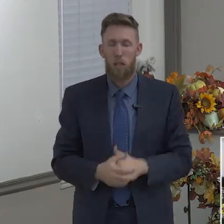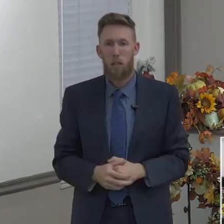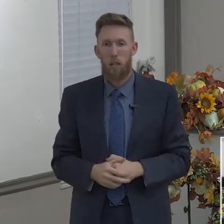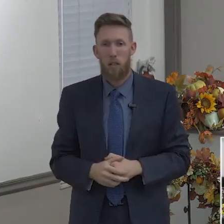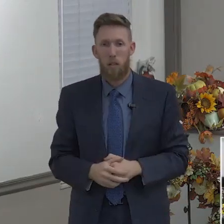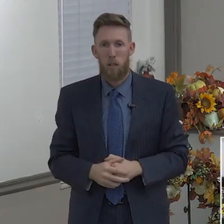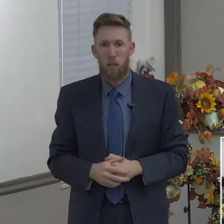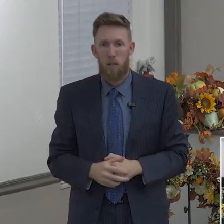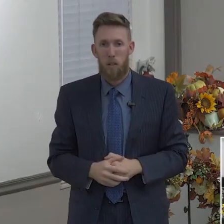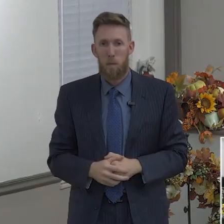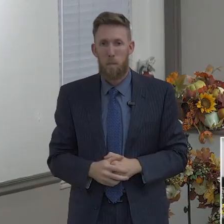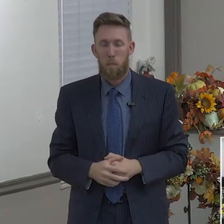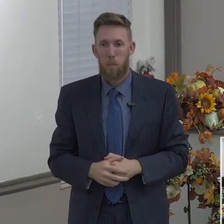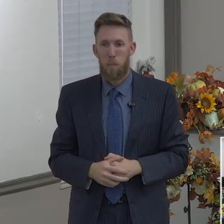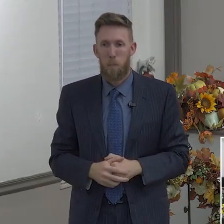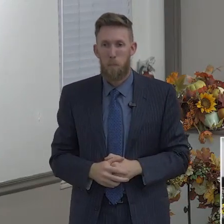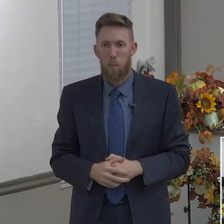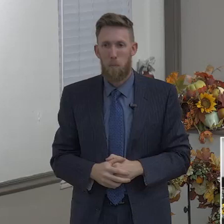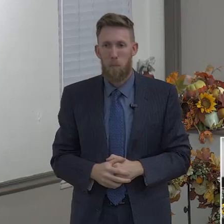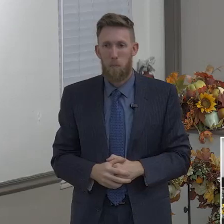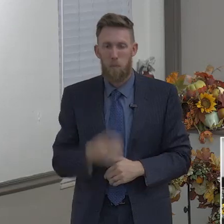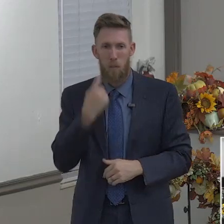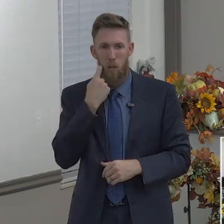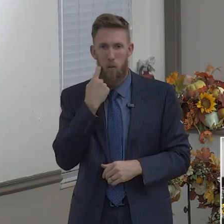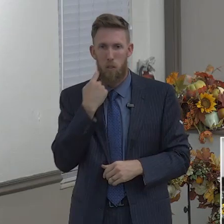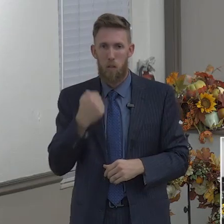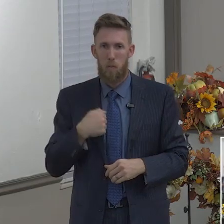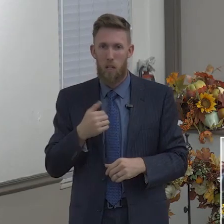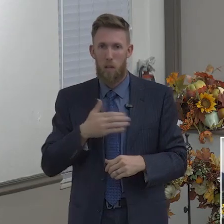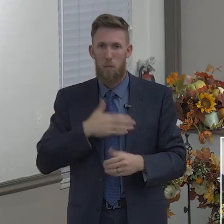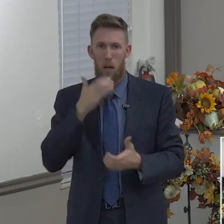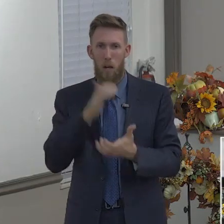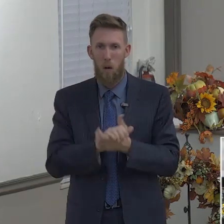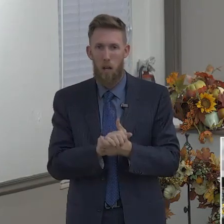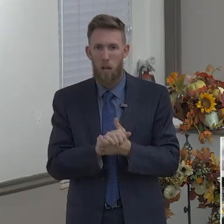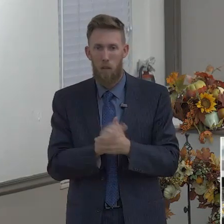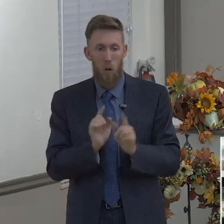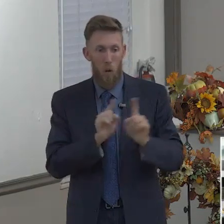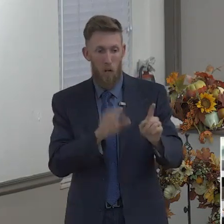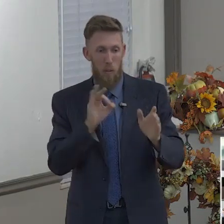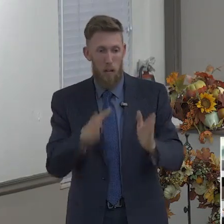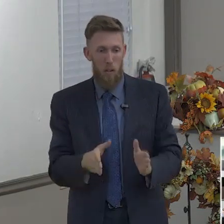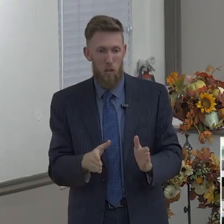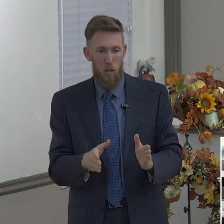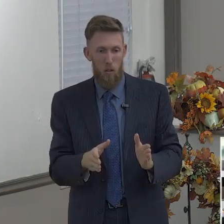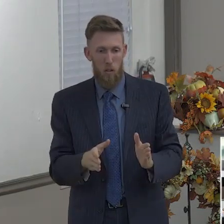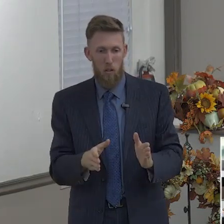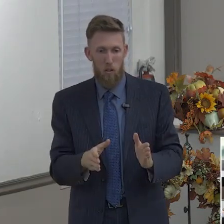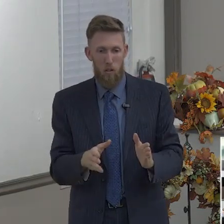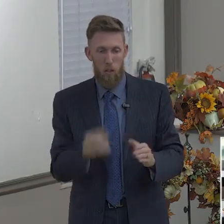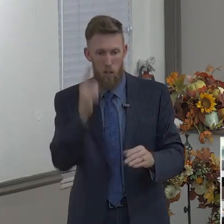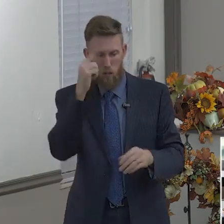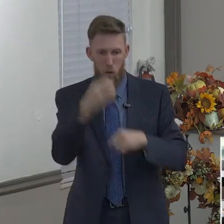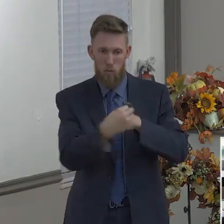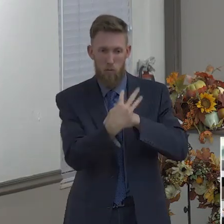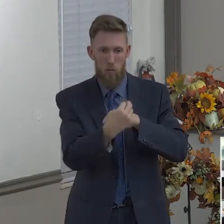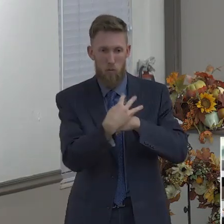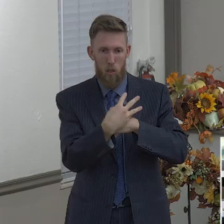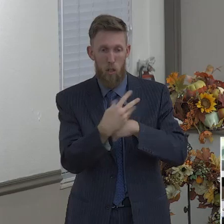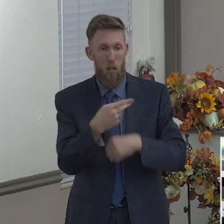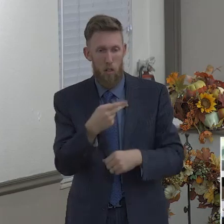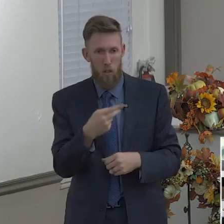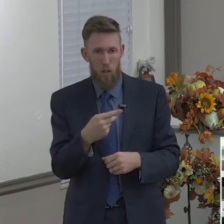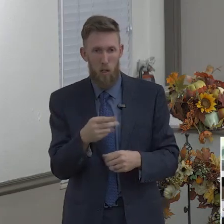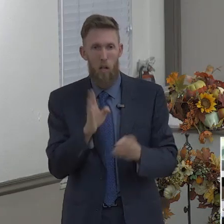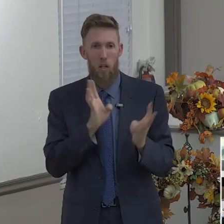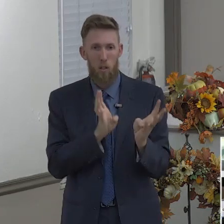A little while ago, my wife and I went to pastor for a little counsel. And before we went into that counseling meeting, my wife and I talked, and you know what we said? We